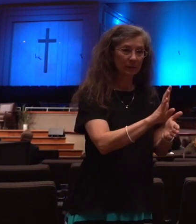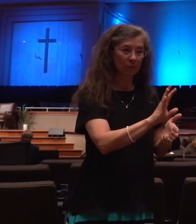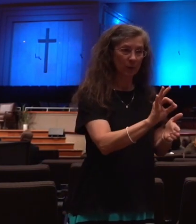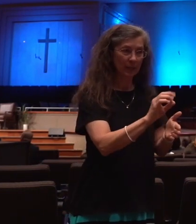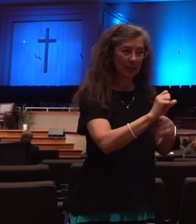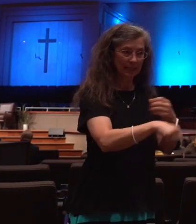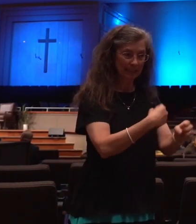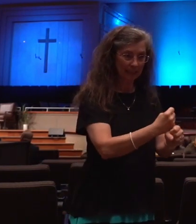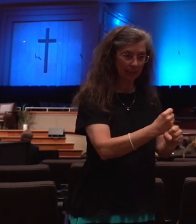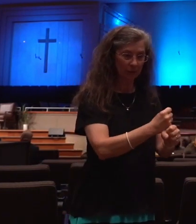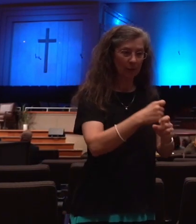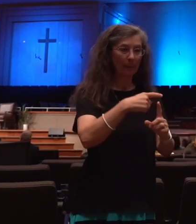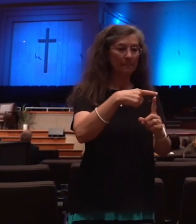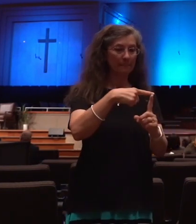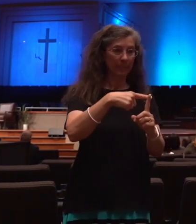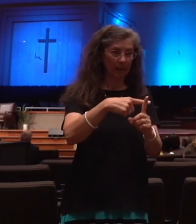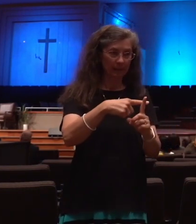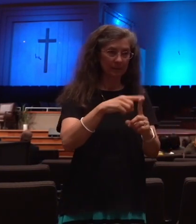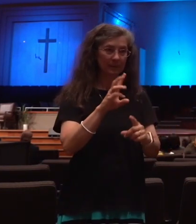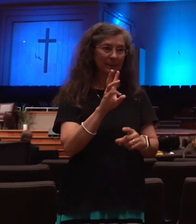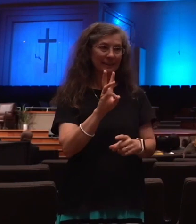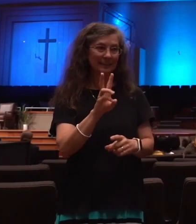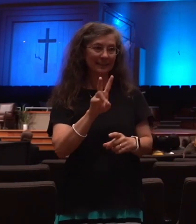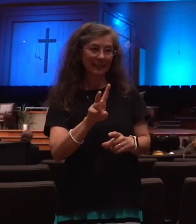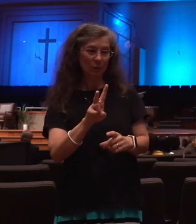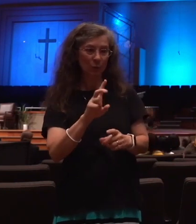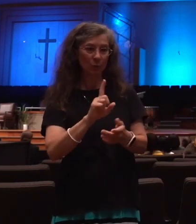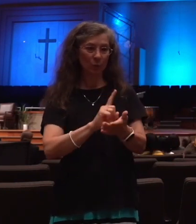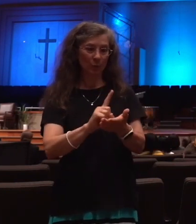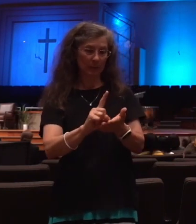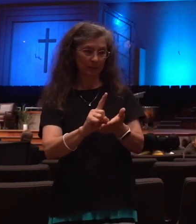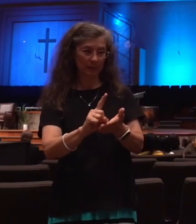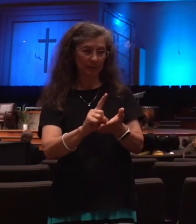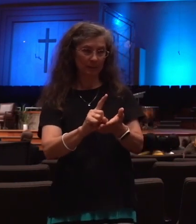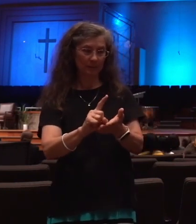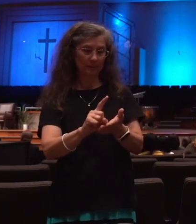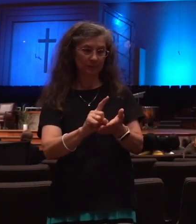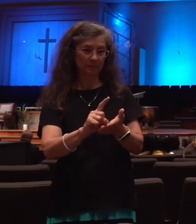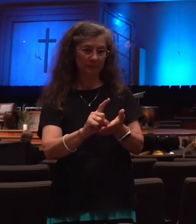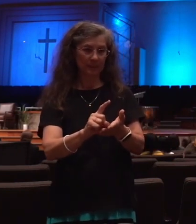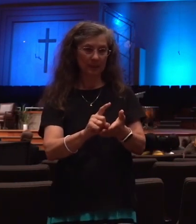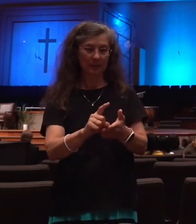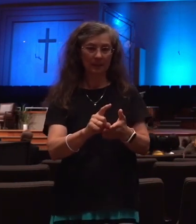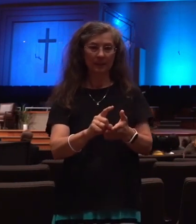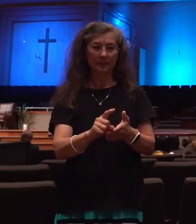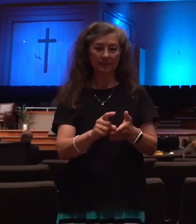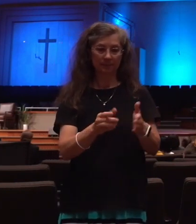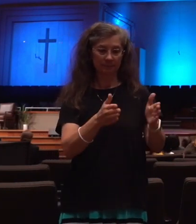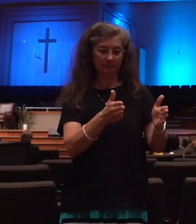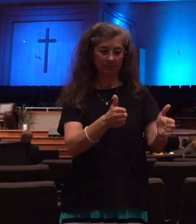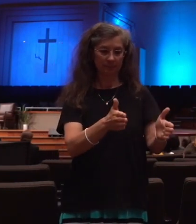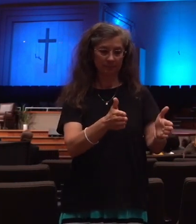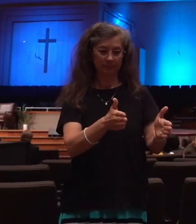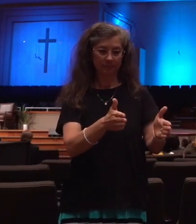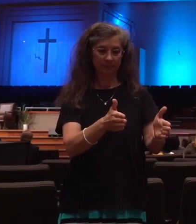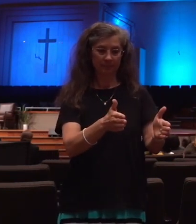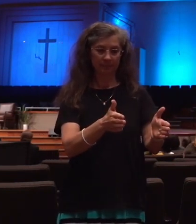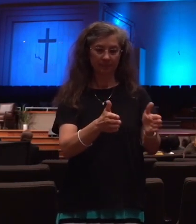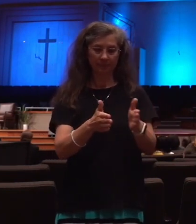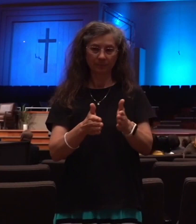plus 62 weeks. And after that second unit of measure, which would total